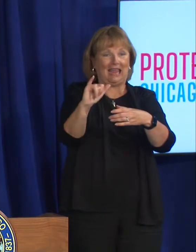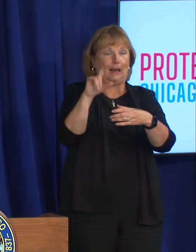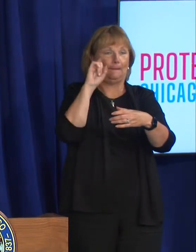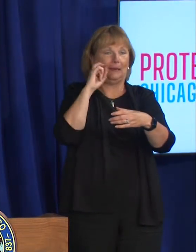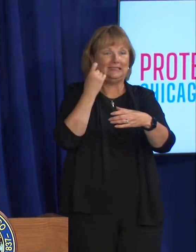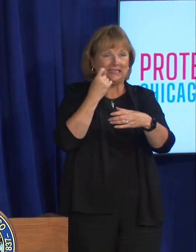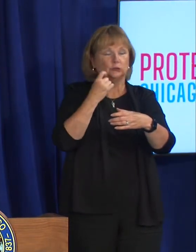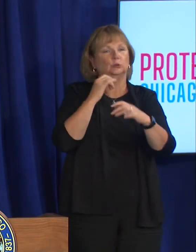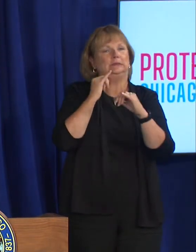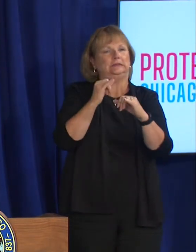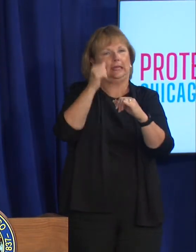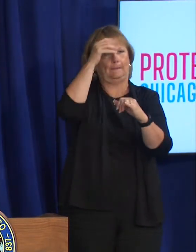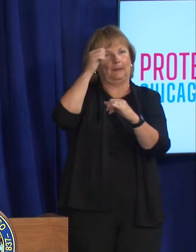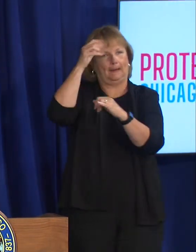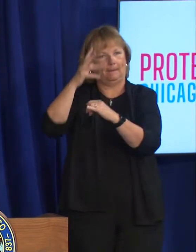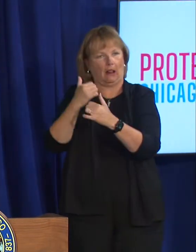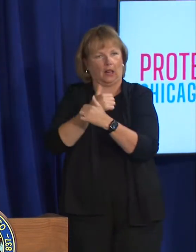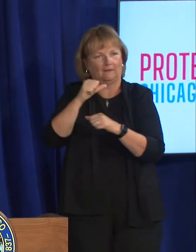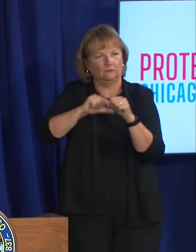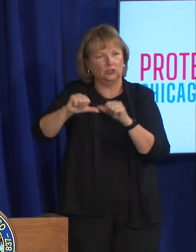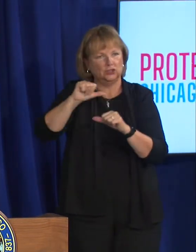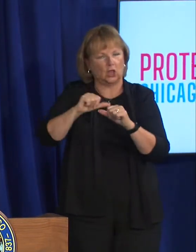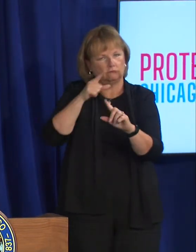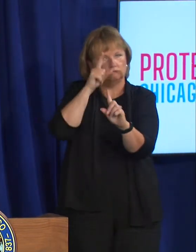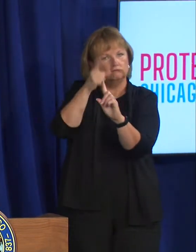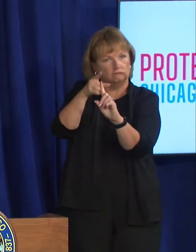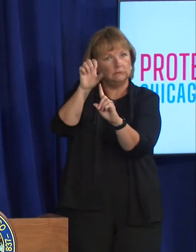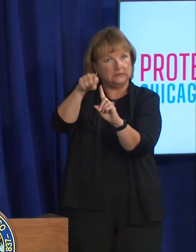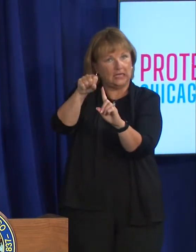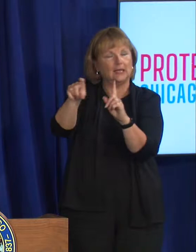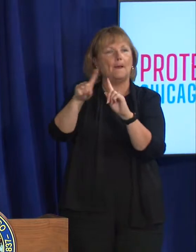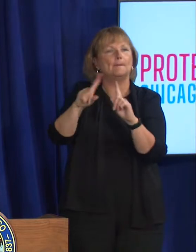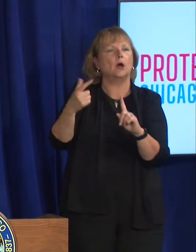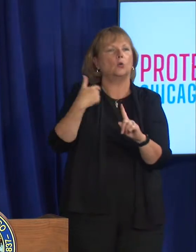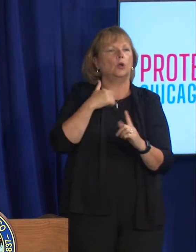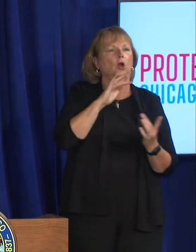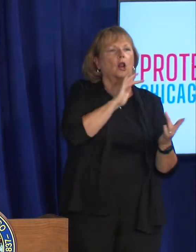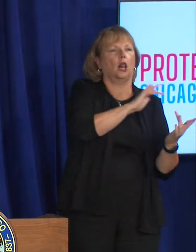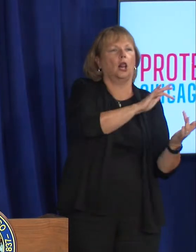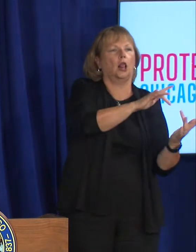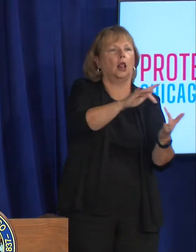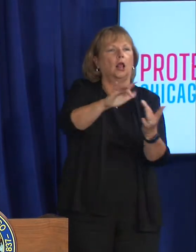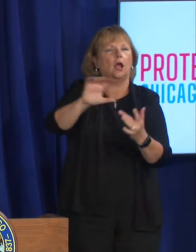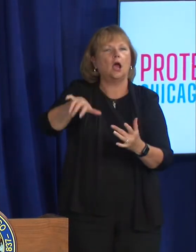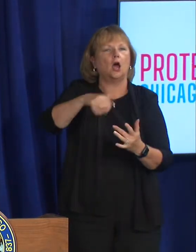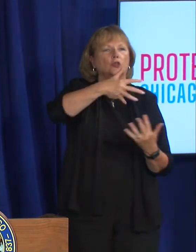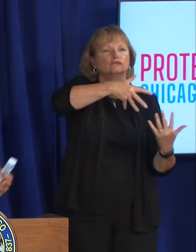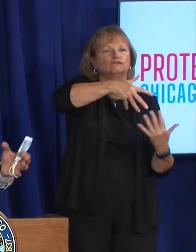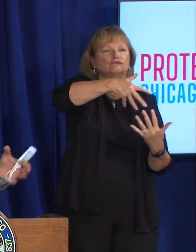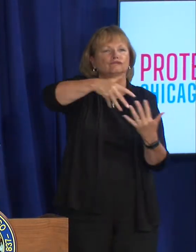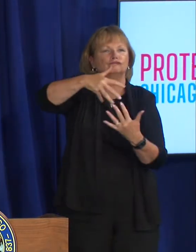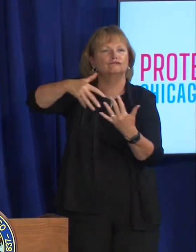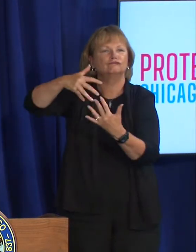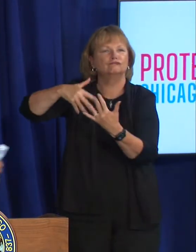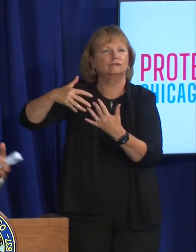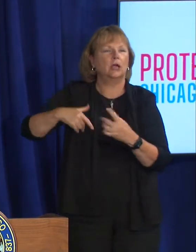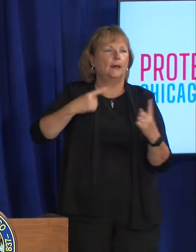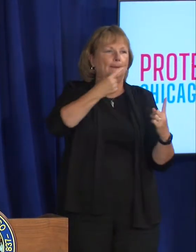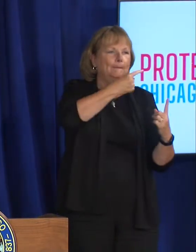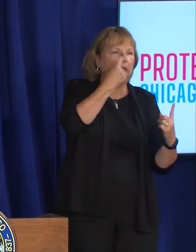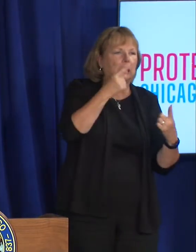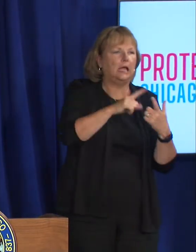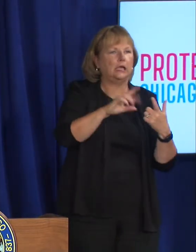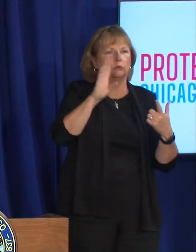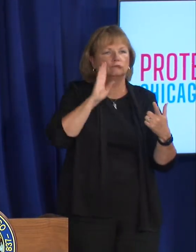gender loving men we've worked really hard to go to social settings uh that where black and brown